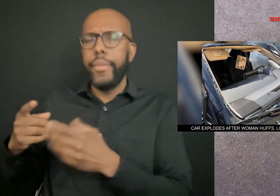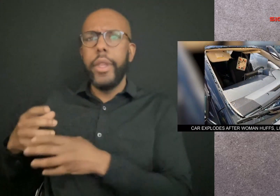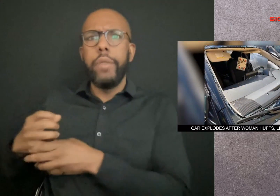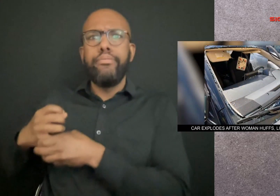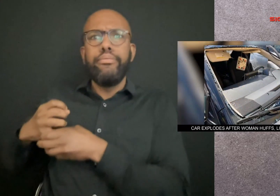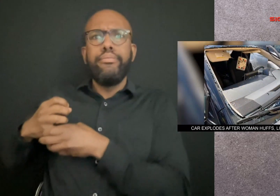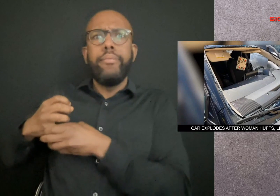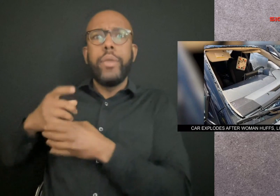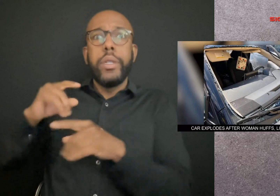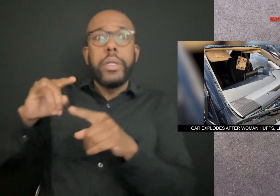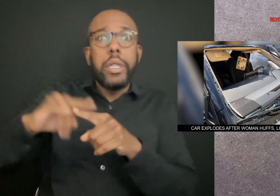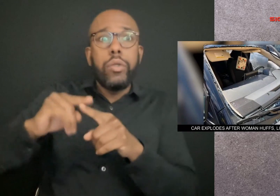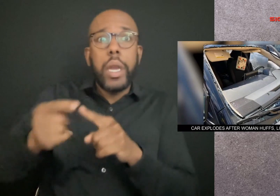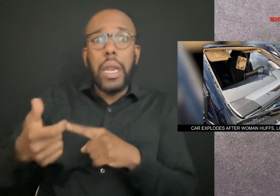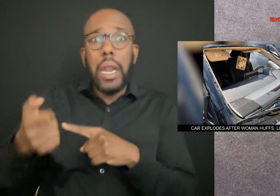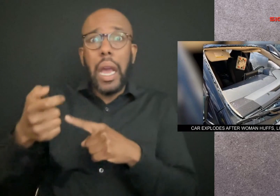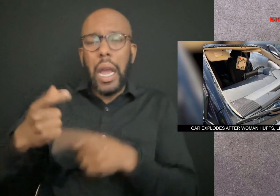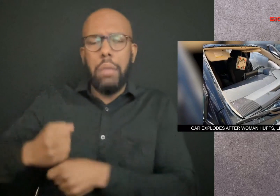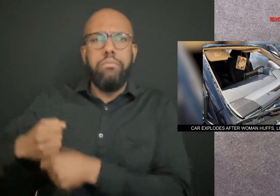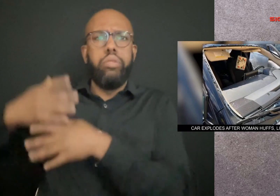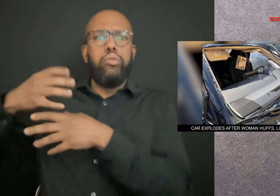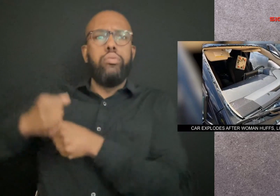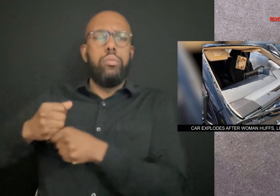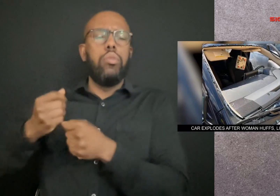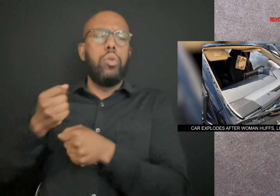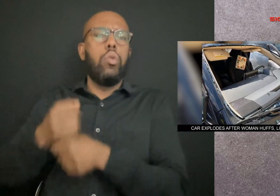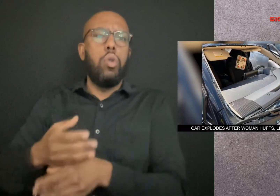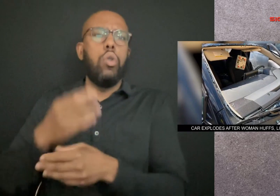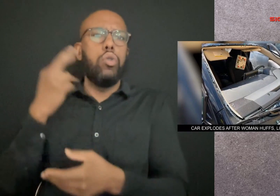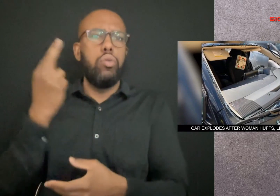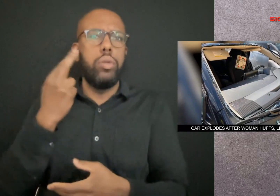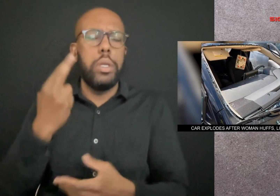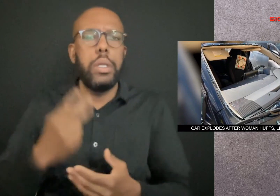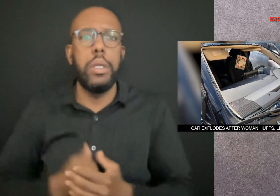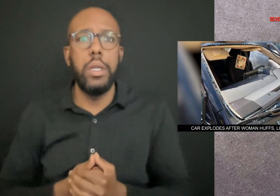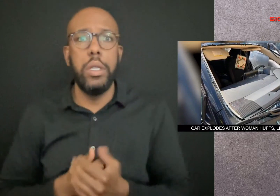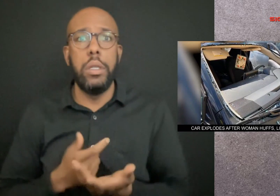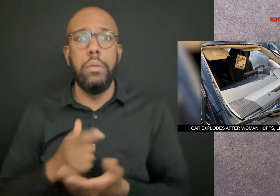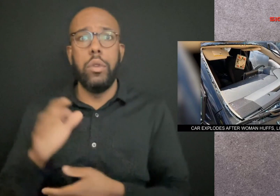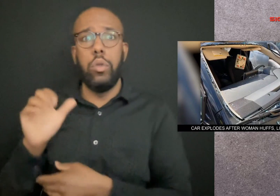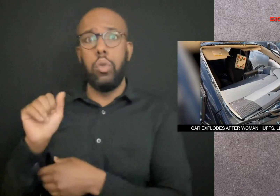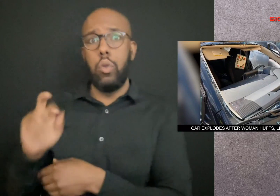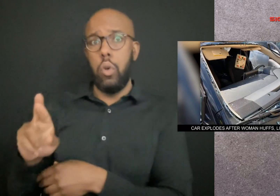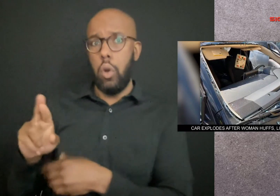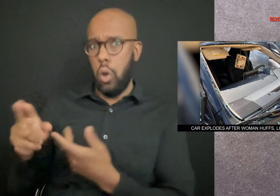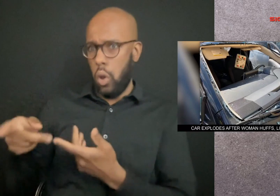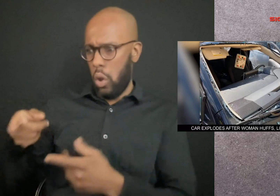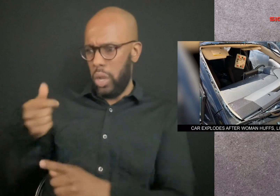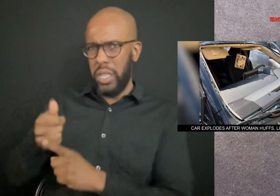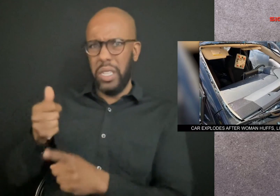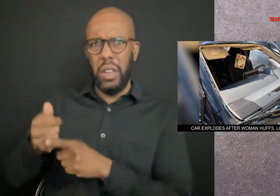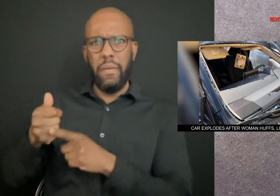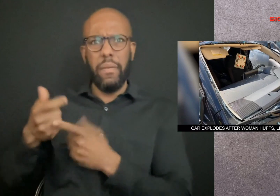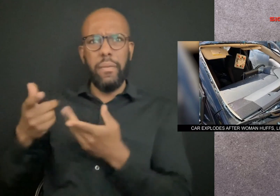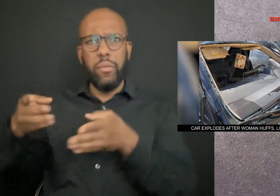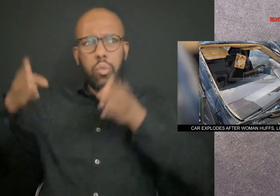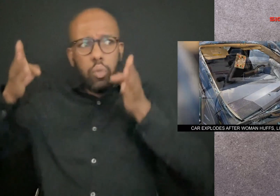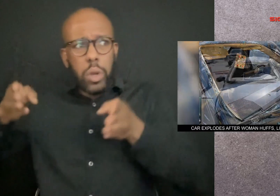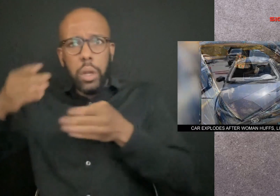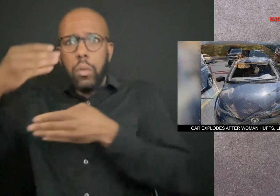Fire officials say the buildup of the fumes, followed by the cigarette lighting, likely sparked the explosion. They say